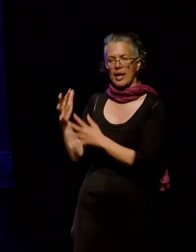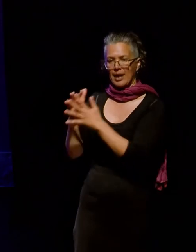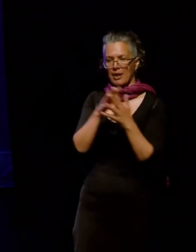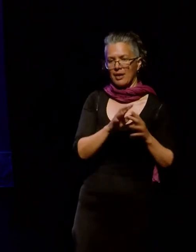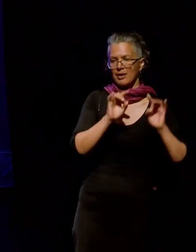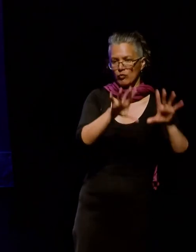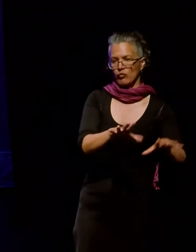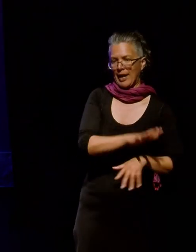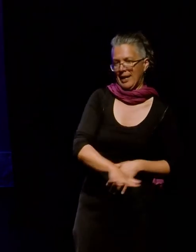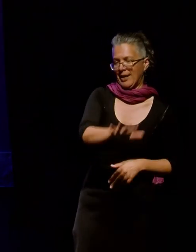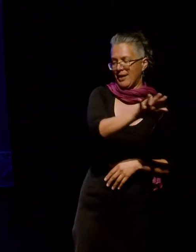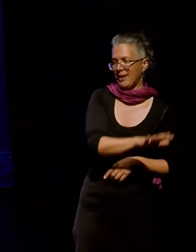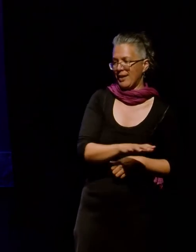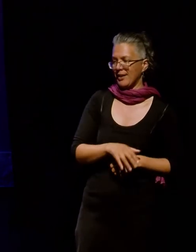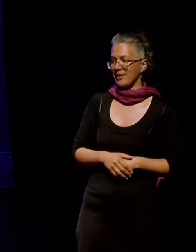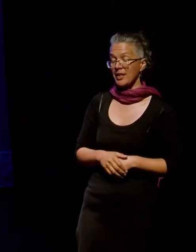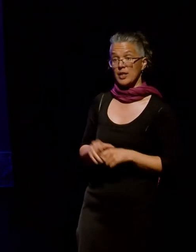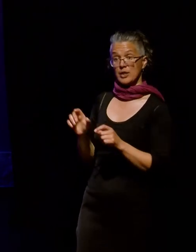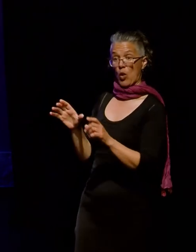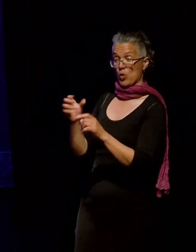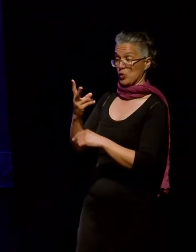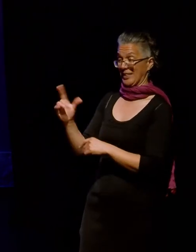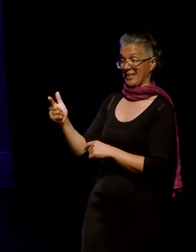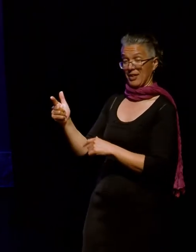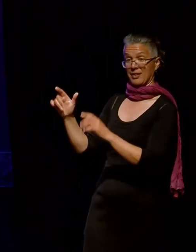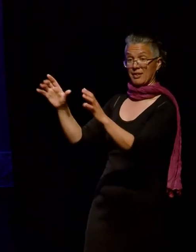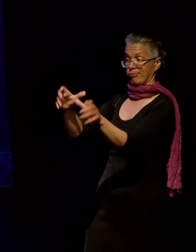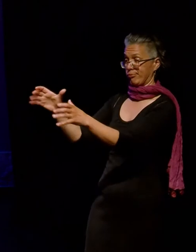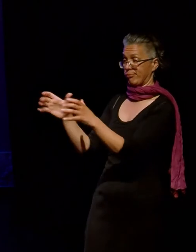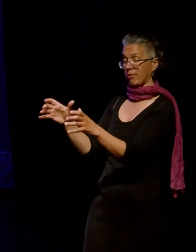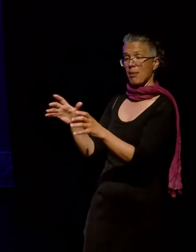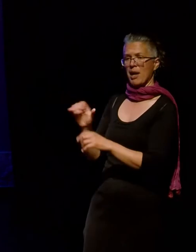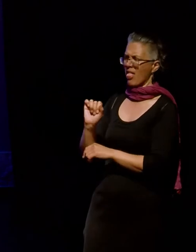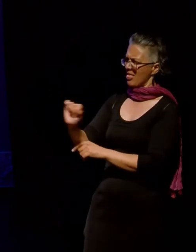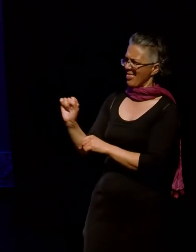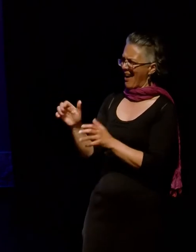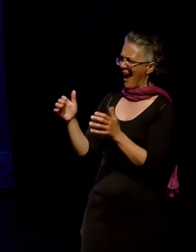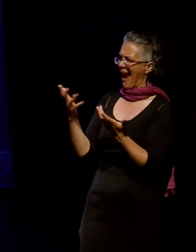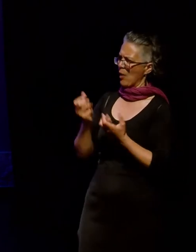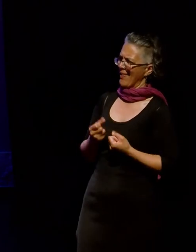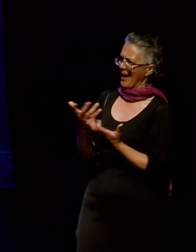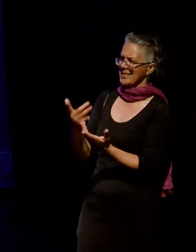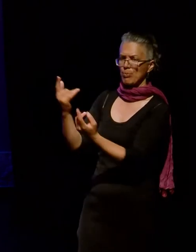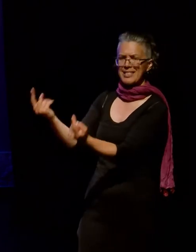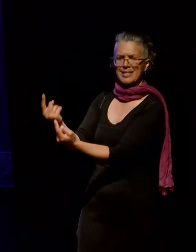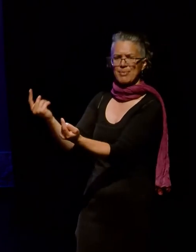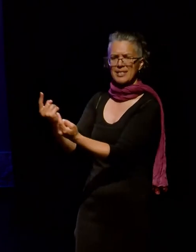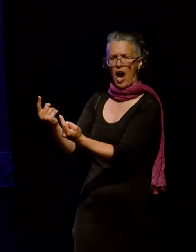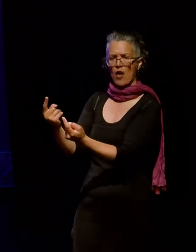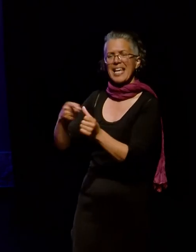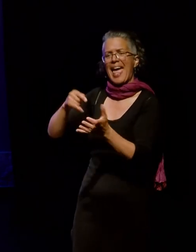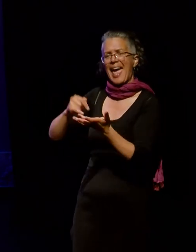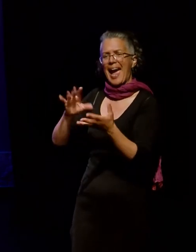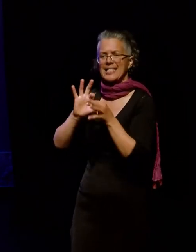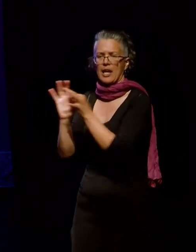So from these groups, I identified various ways they express themselves as a collective. I won't go through all of these